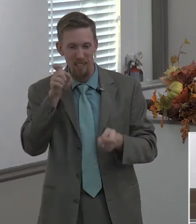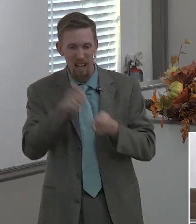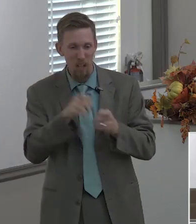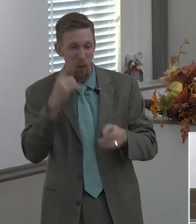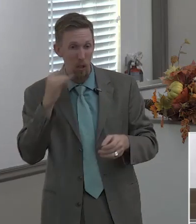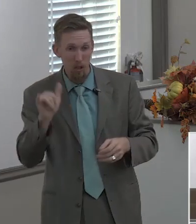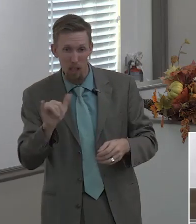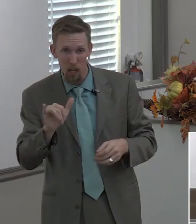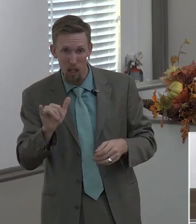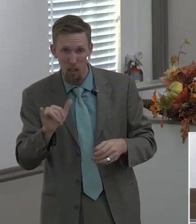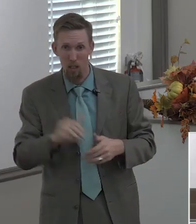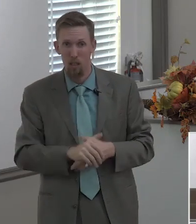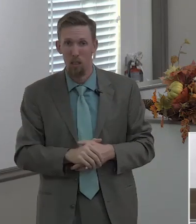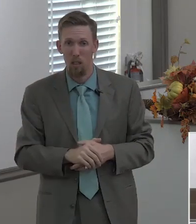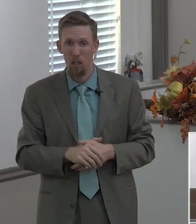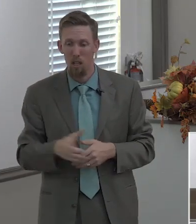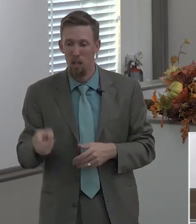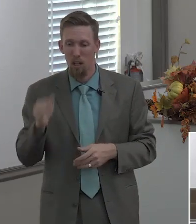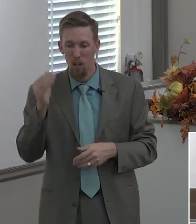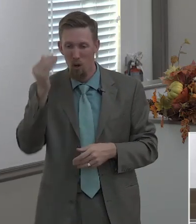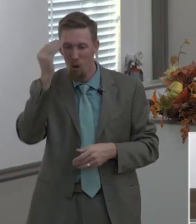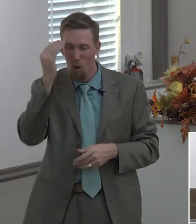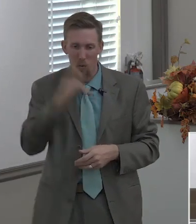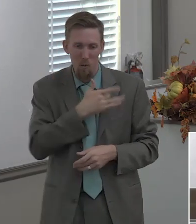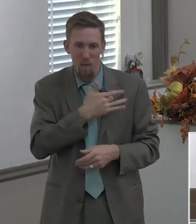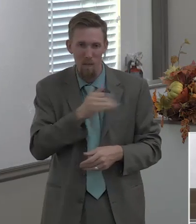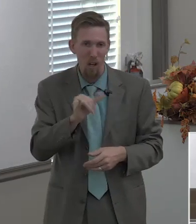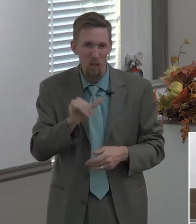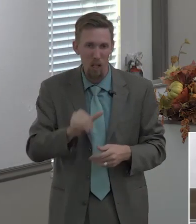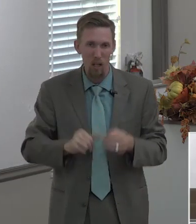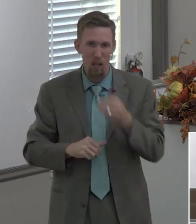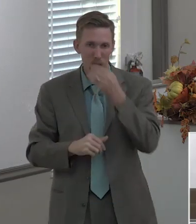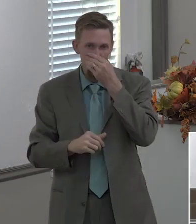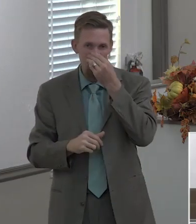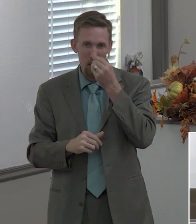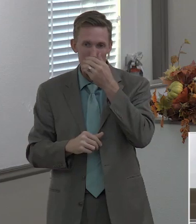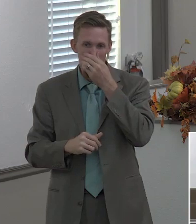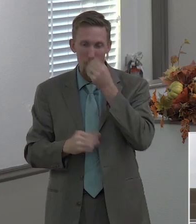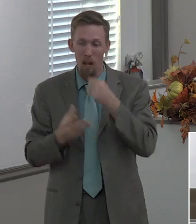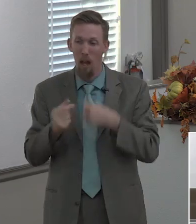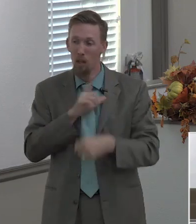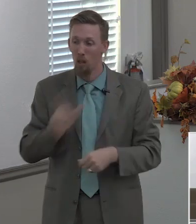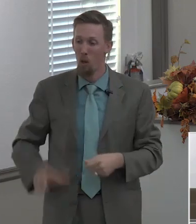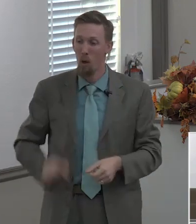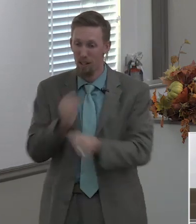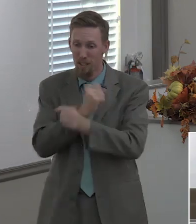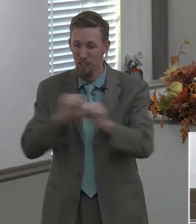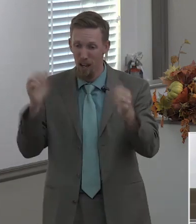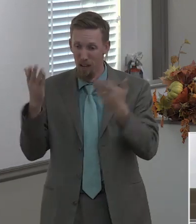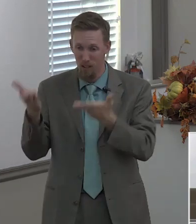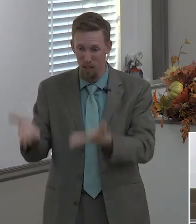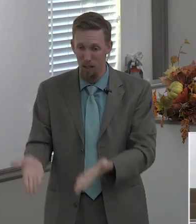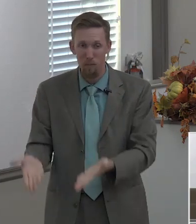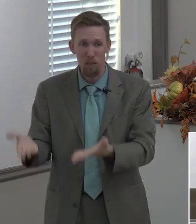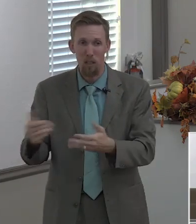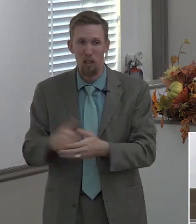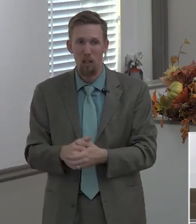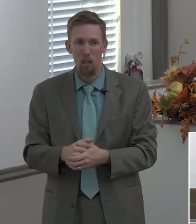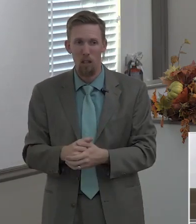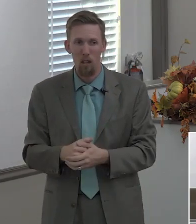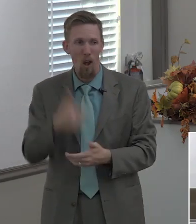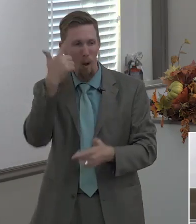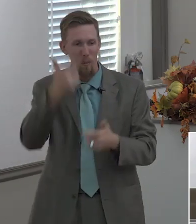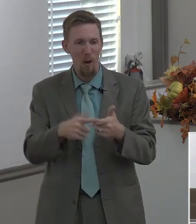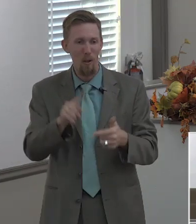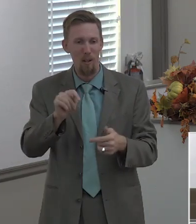knows exactly what that looks like he knows exactly what that feels like and the lord saved him brother terry